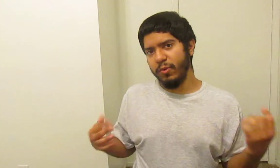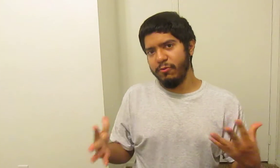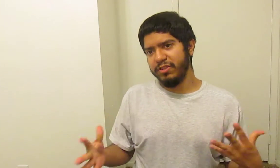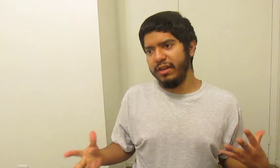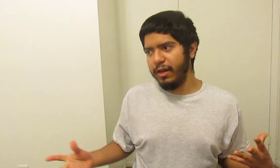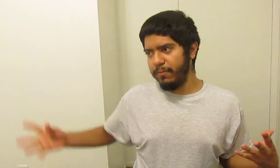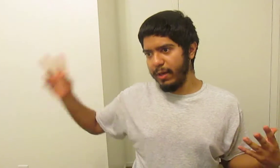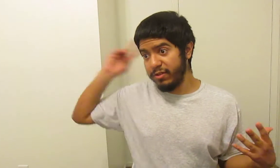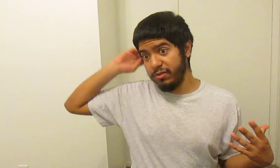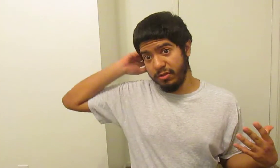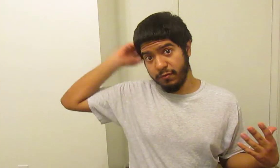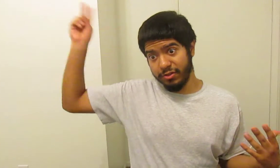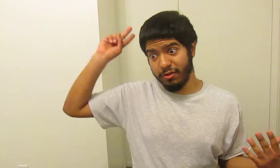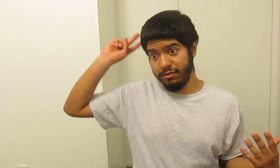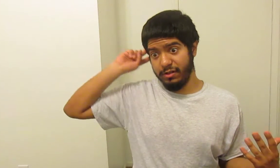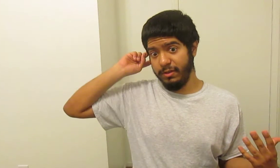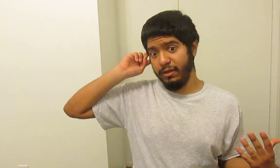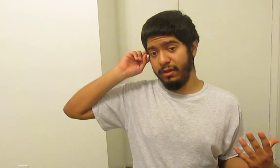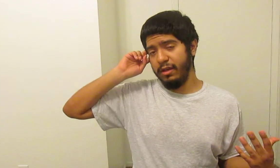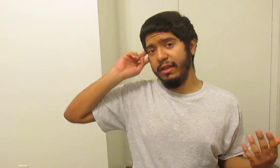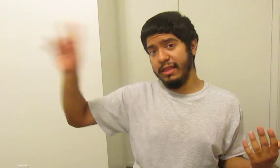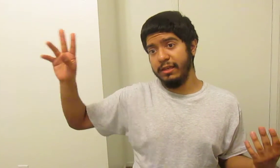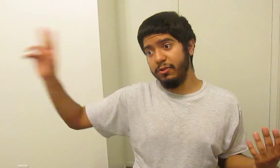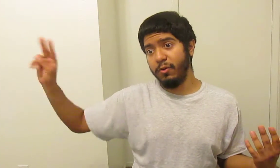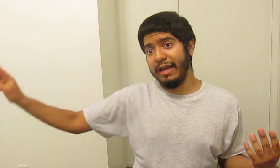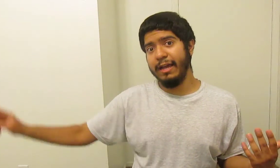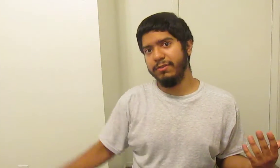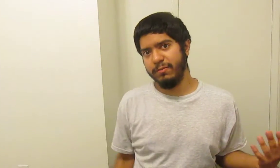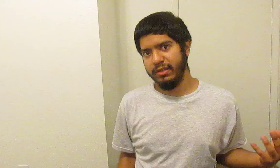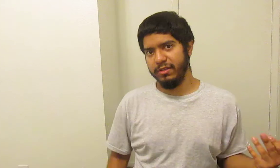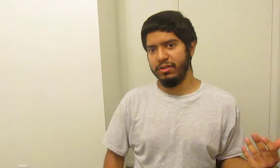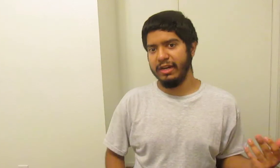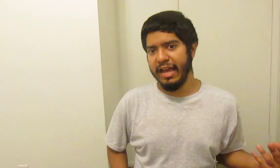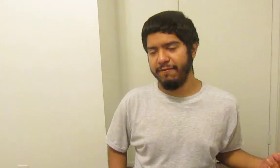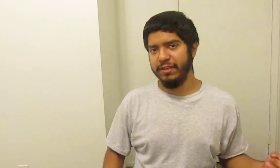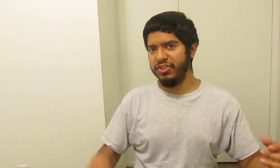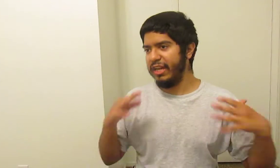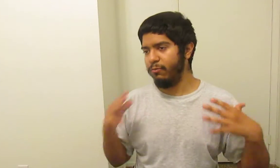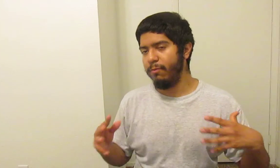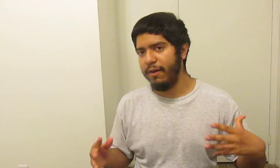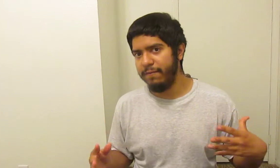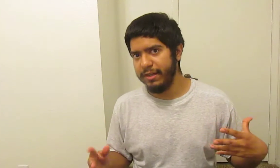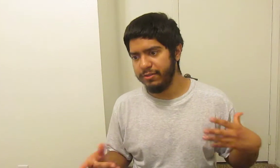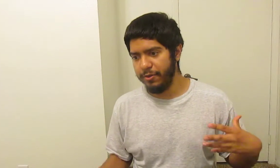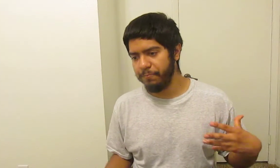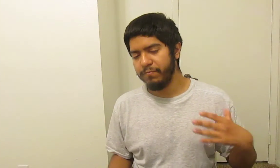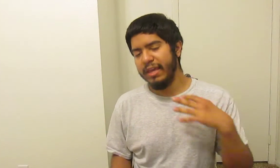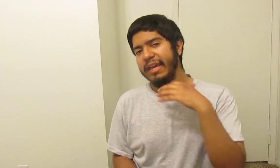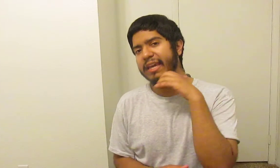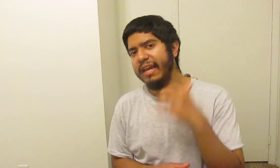way it was set up, episode two for sure is going to be the do-or-die episode because you're going to have the giant robot fight. So, cannot